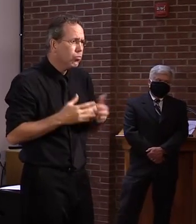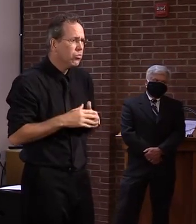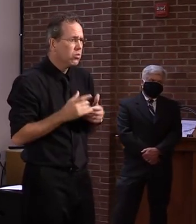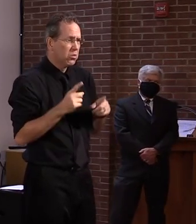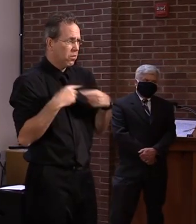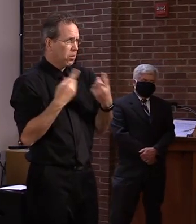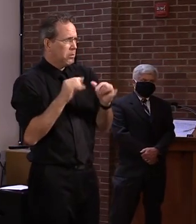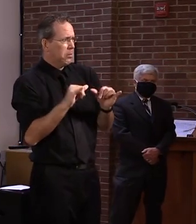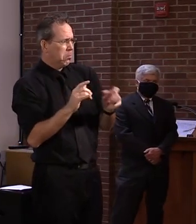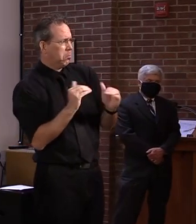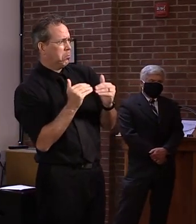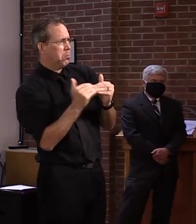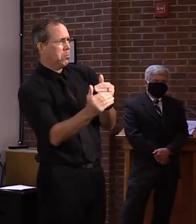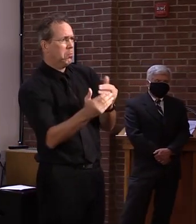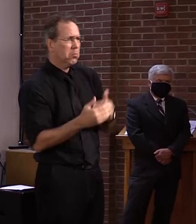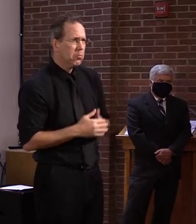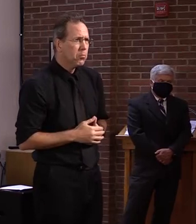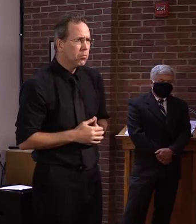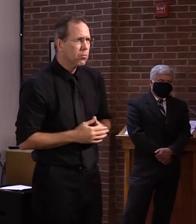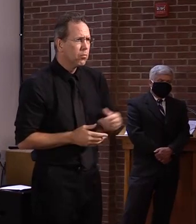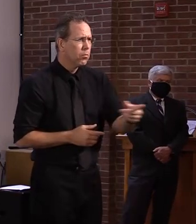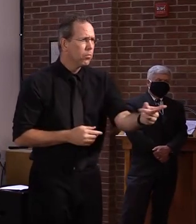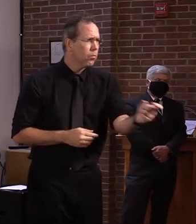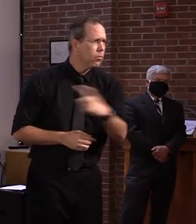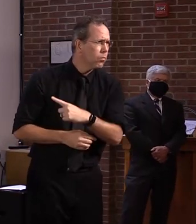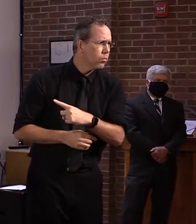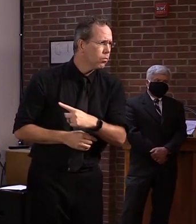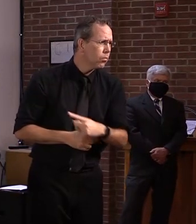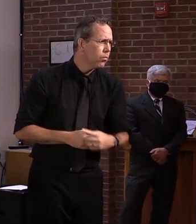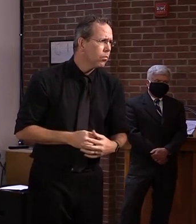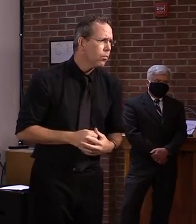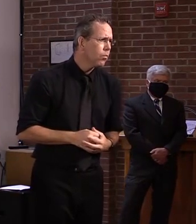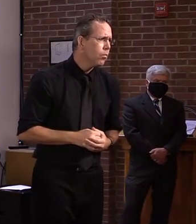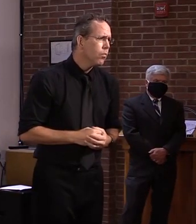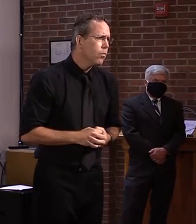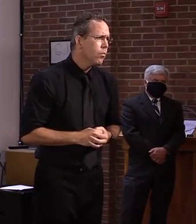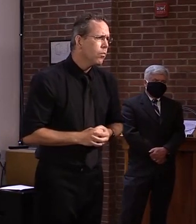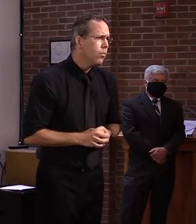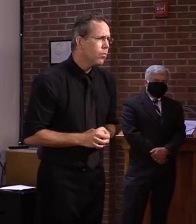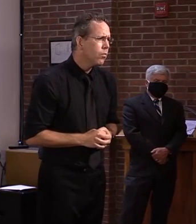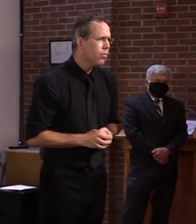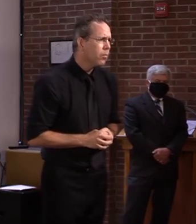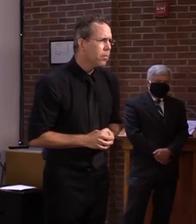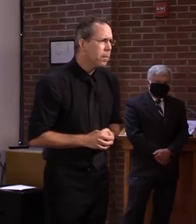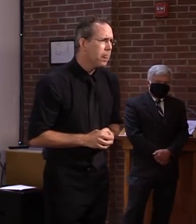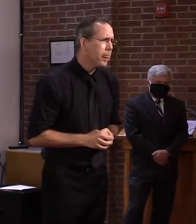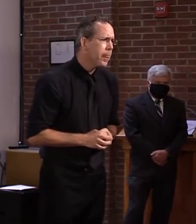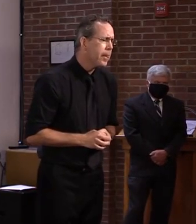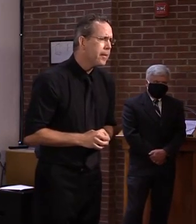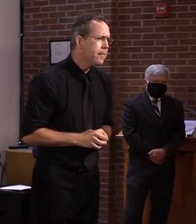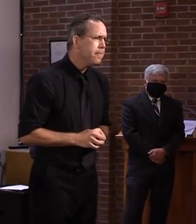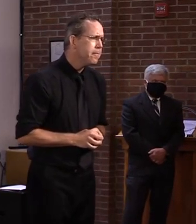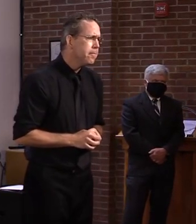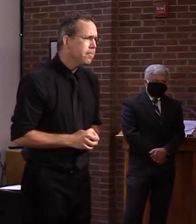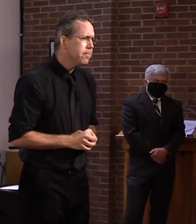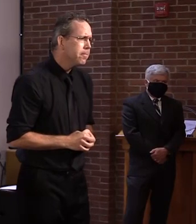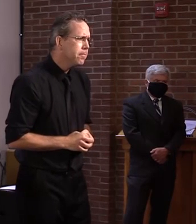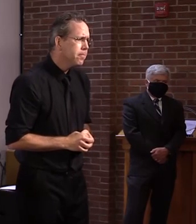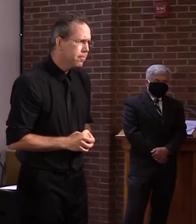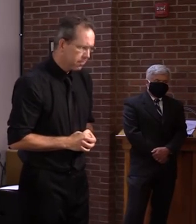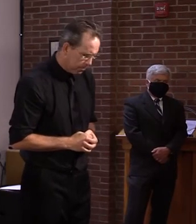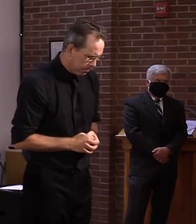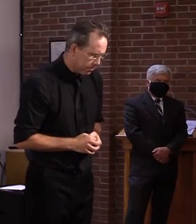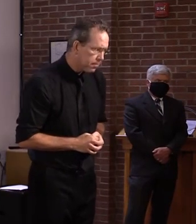a side question, actually, a labor question, probably for Commissioner Harrington or maybe you, Governor. But I'm